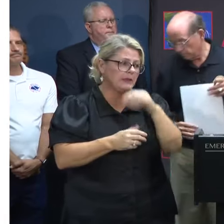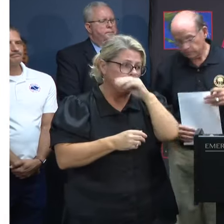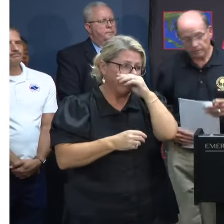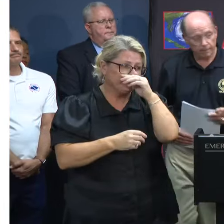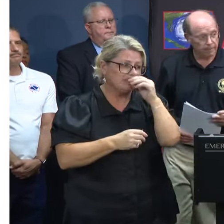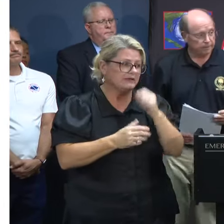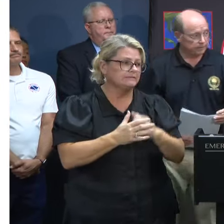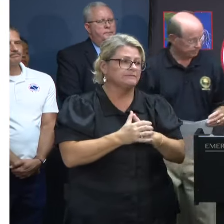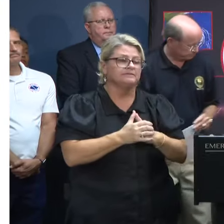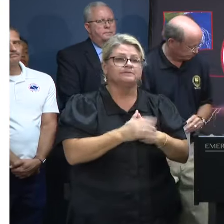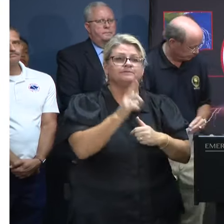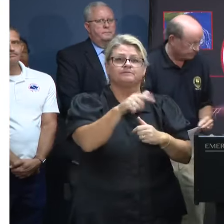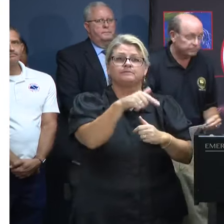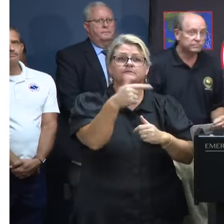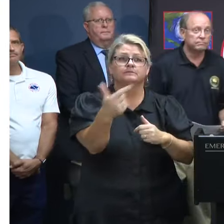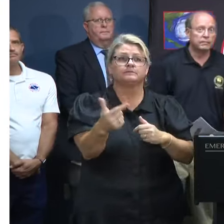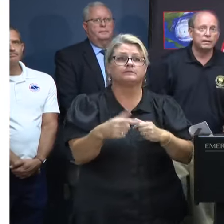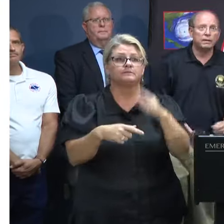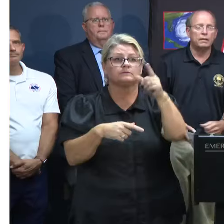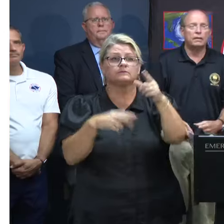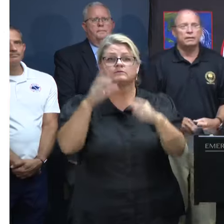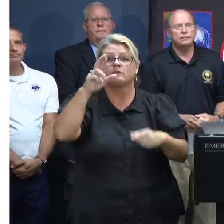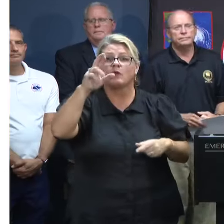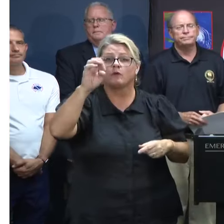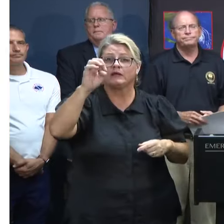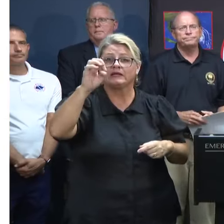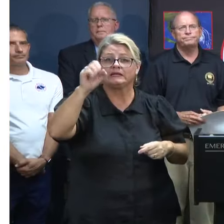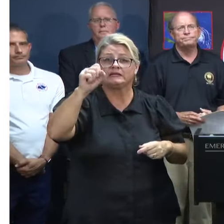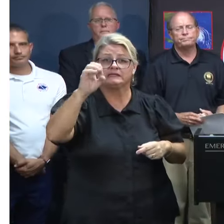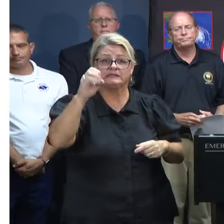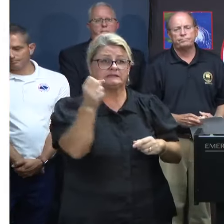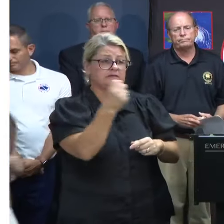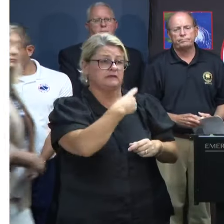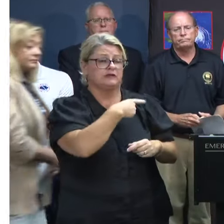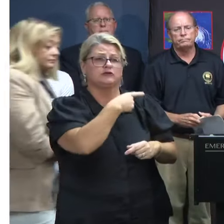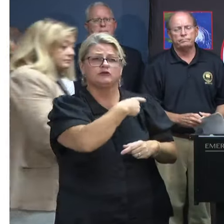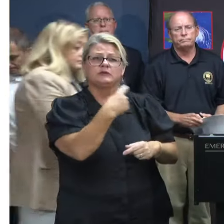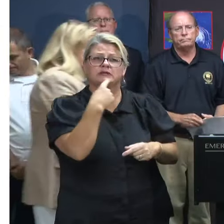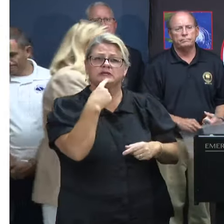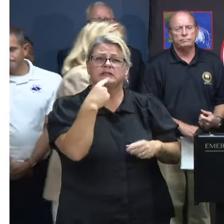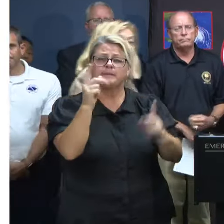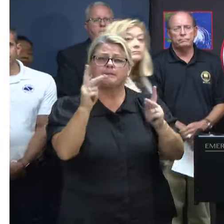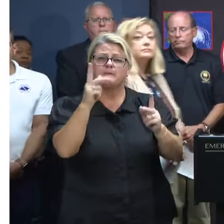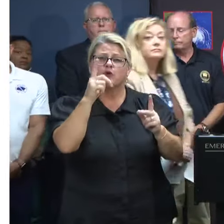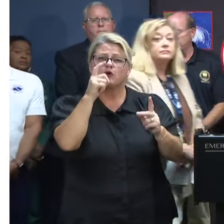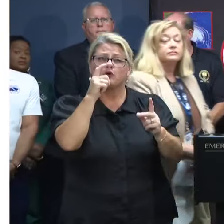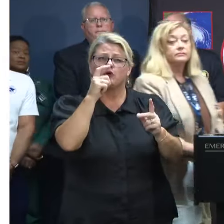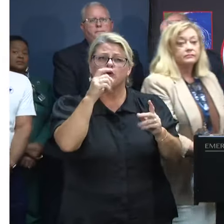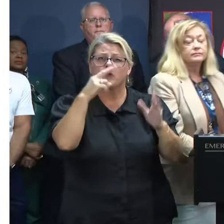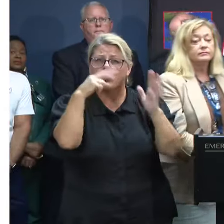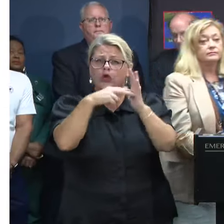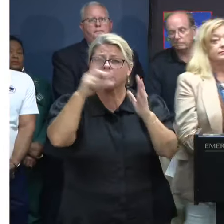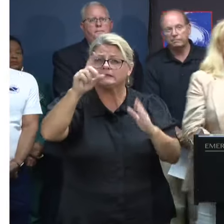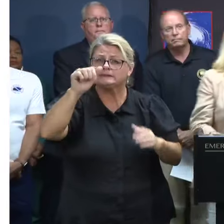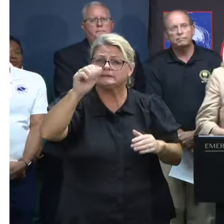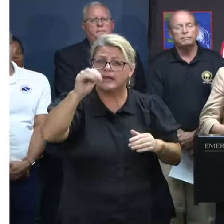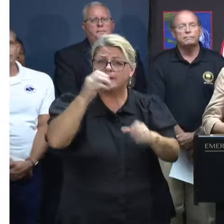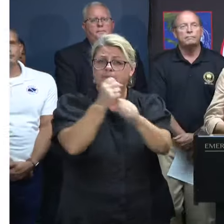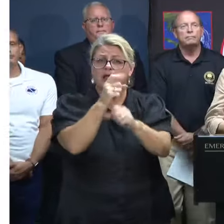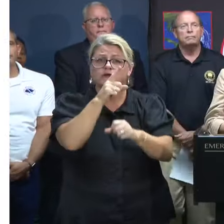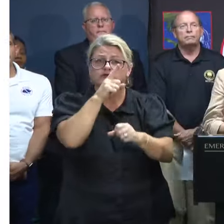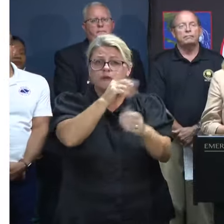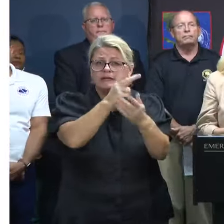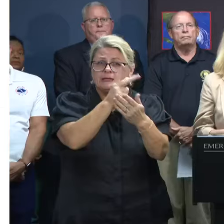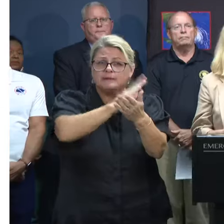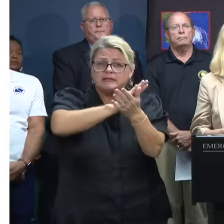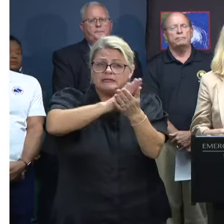Nick? Mr. Reese, mentioned that you're talking to folks to already look at their dams to make sure that they're maintained or cleaned out.